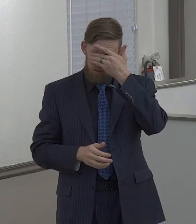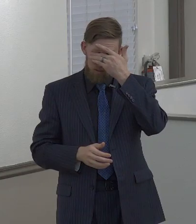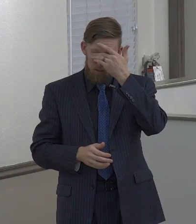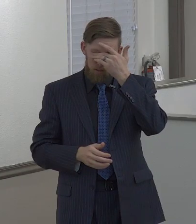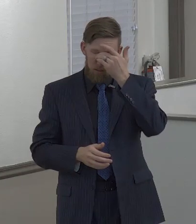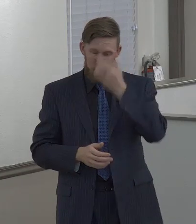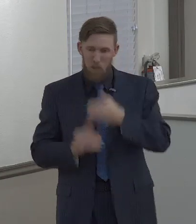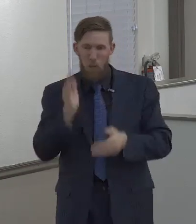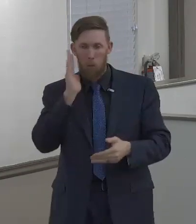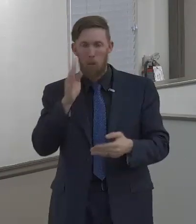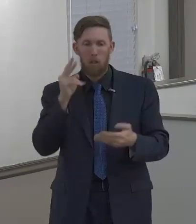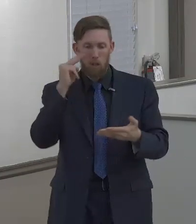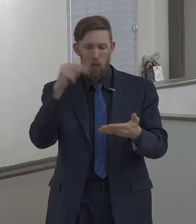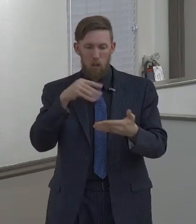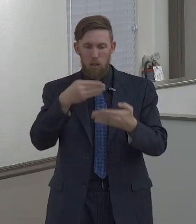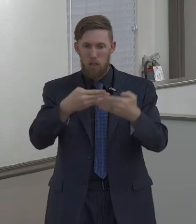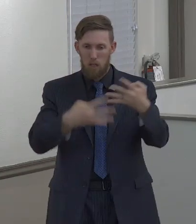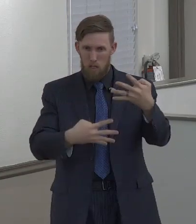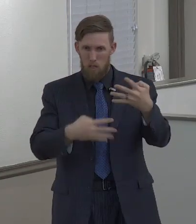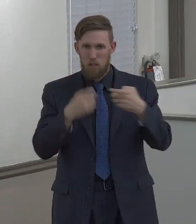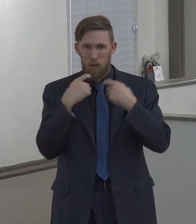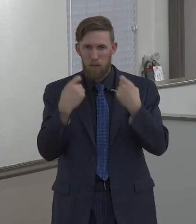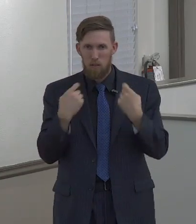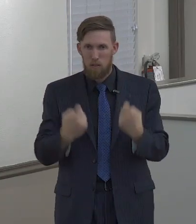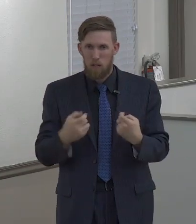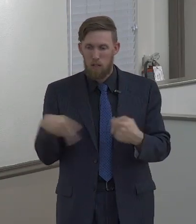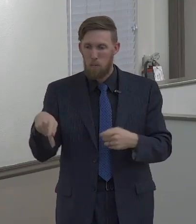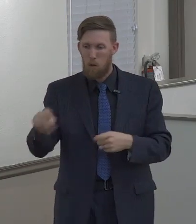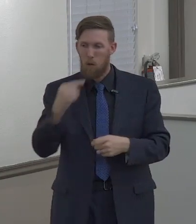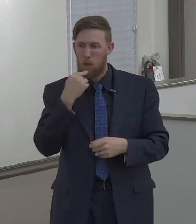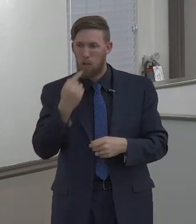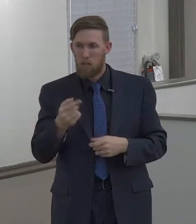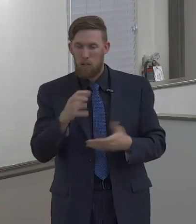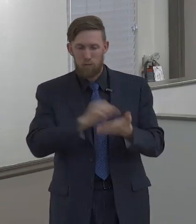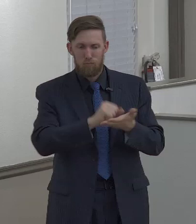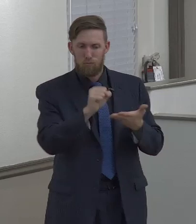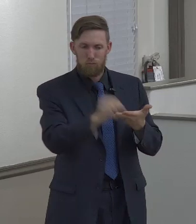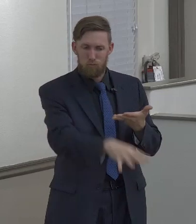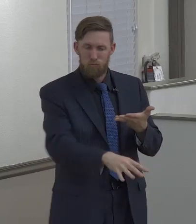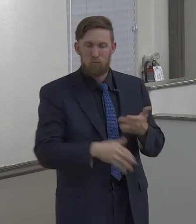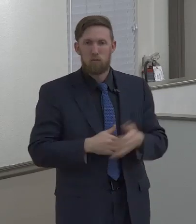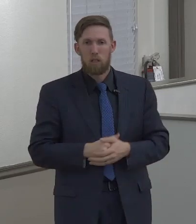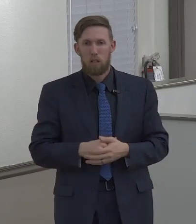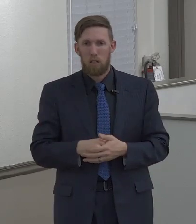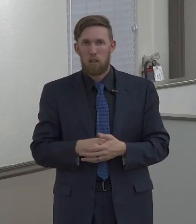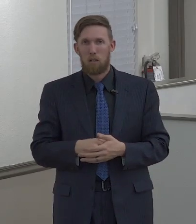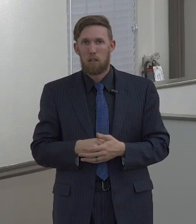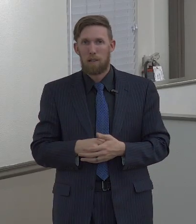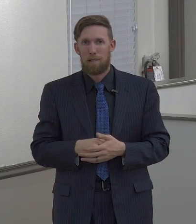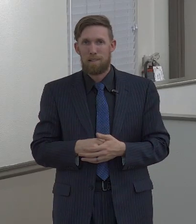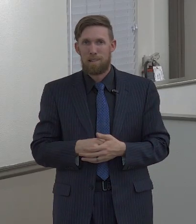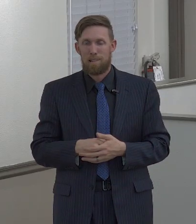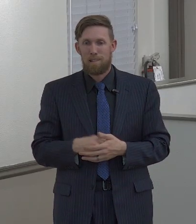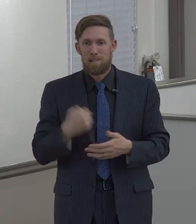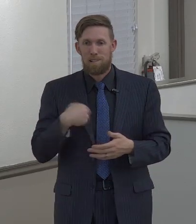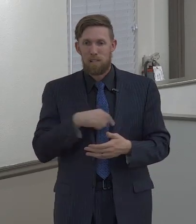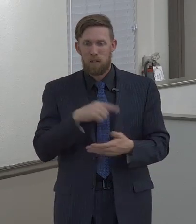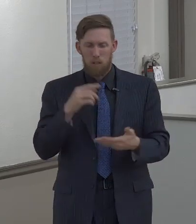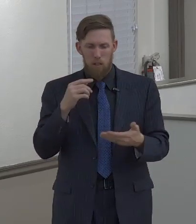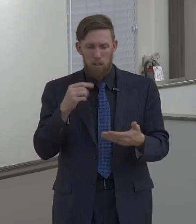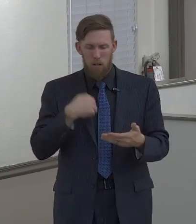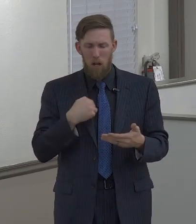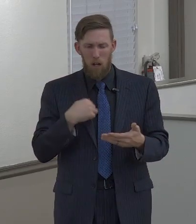a lot of time on any one of these particular things that you see listed up on the screen. We're going to move through them fairly quickly, but